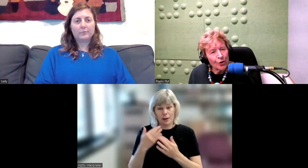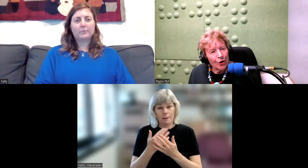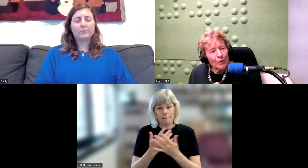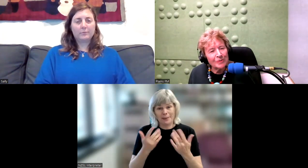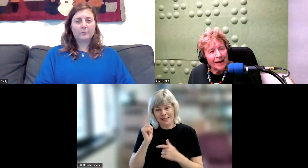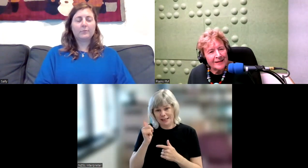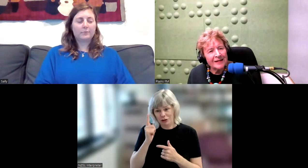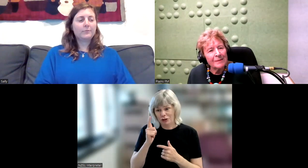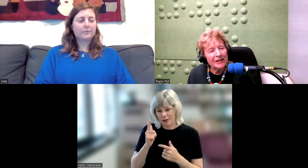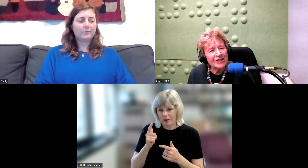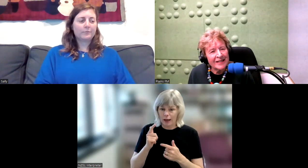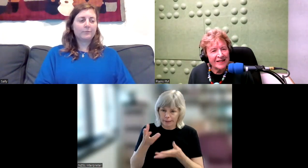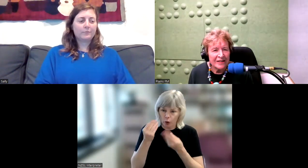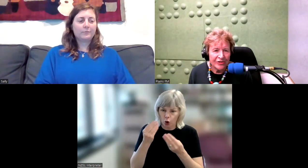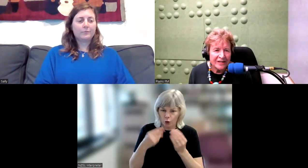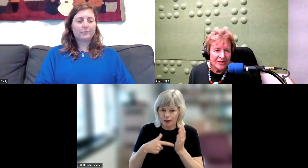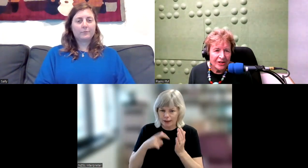which made it a much easier transition.